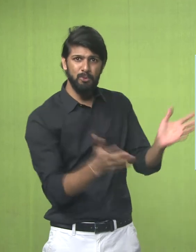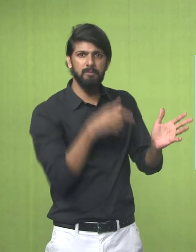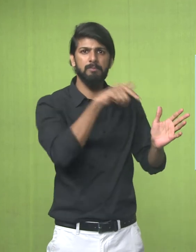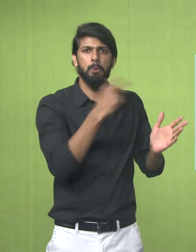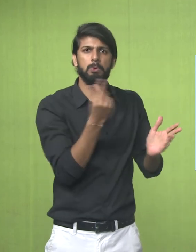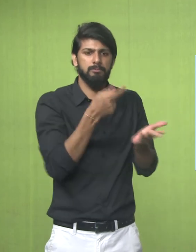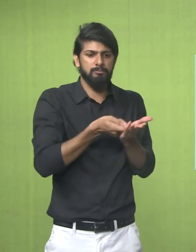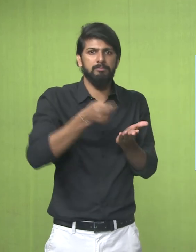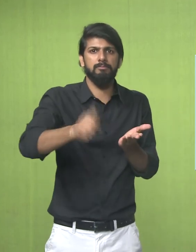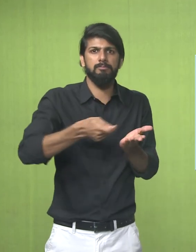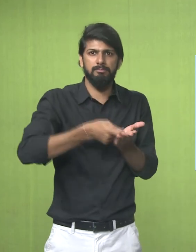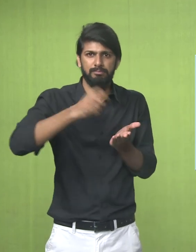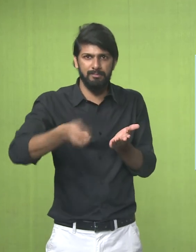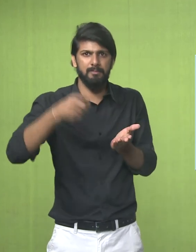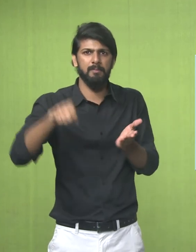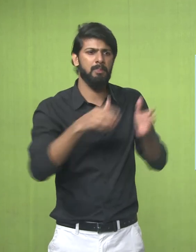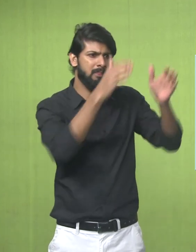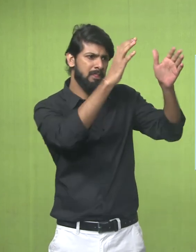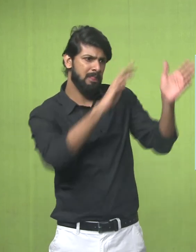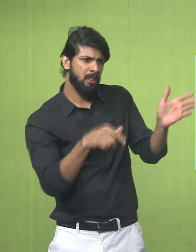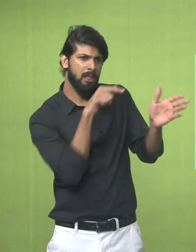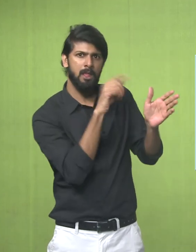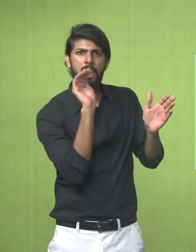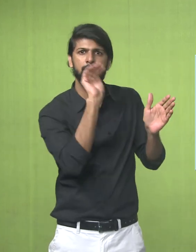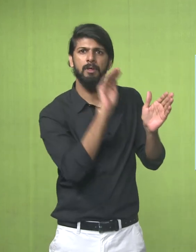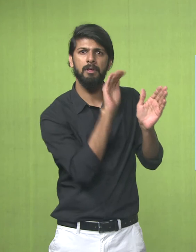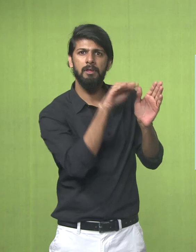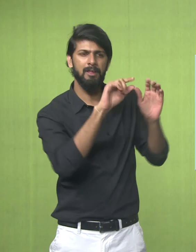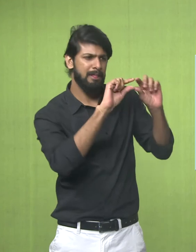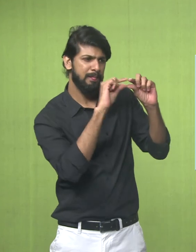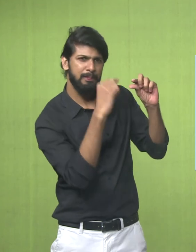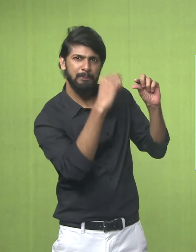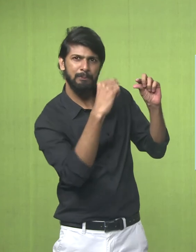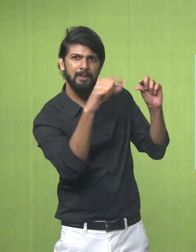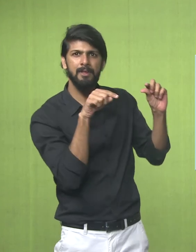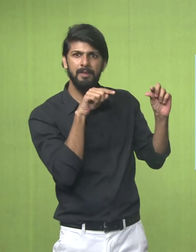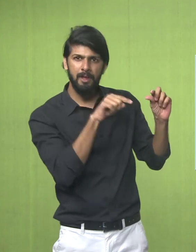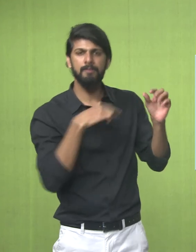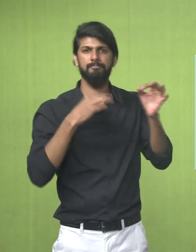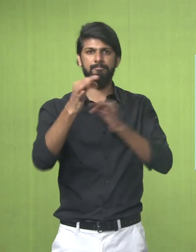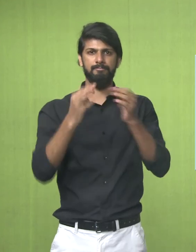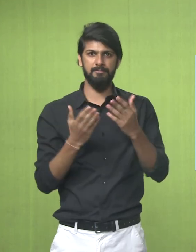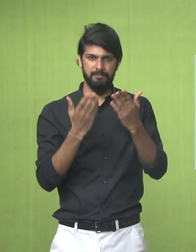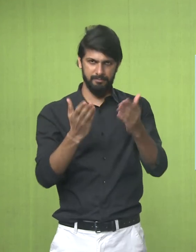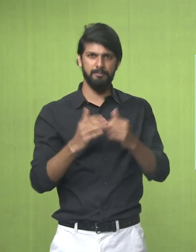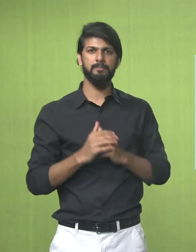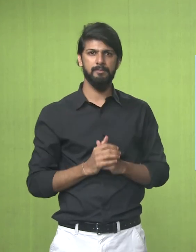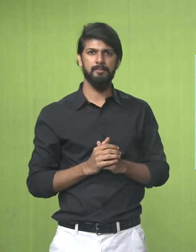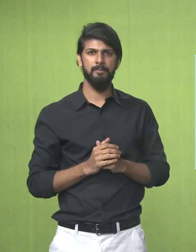This is the first pottery It is a serving pot Used for serving food And it has a painted snake